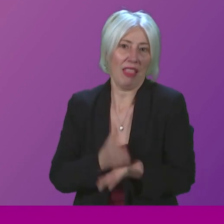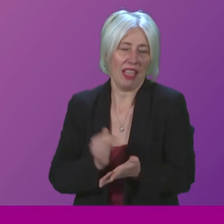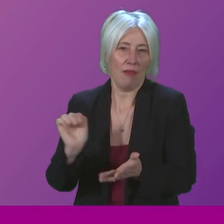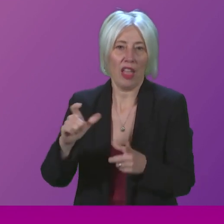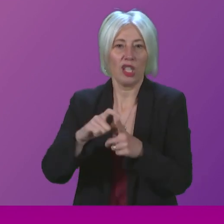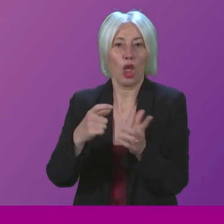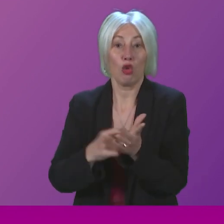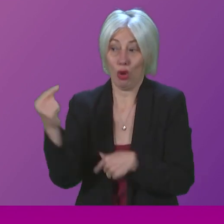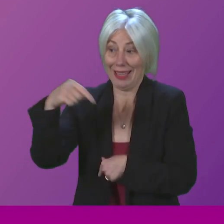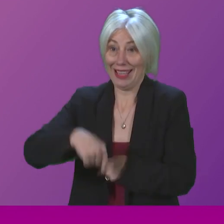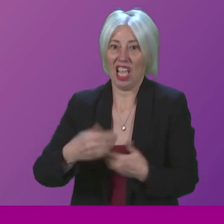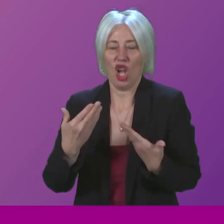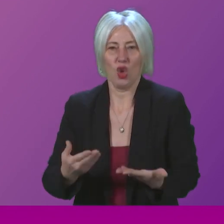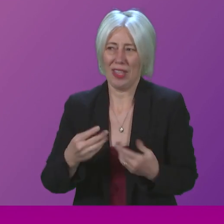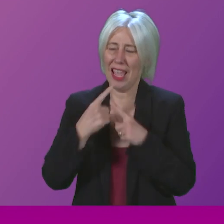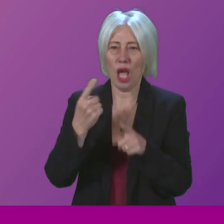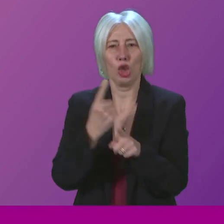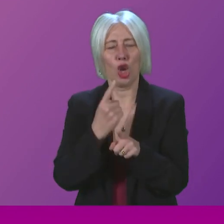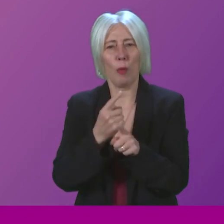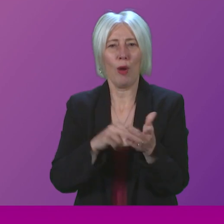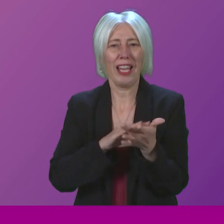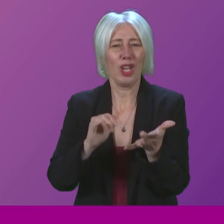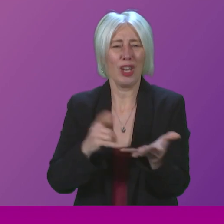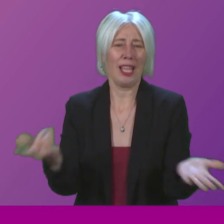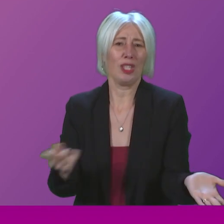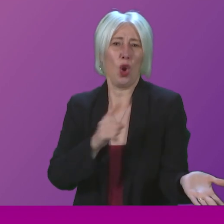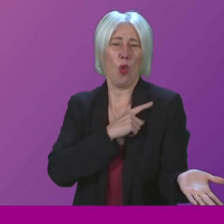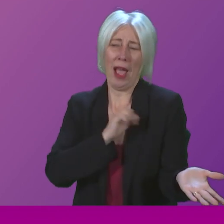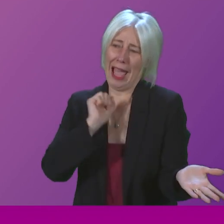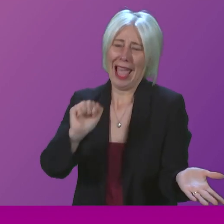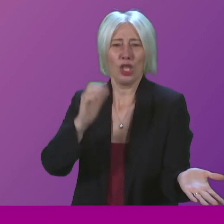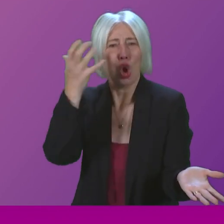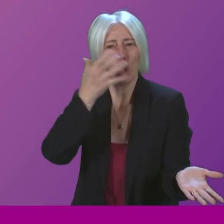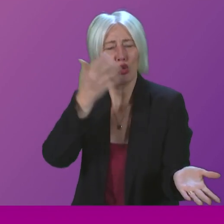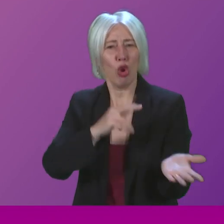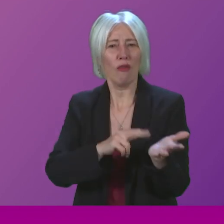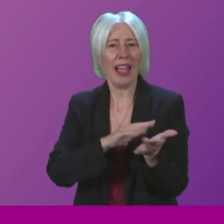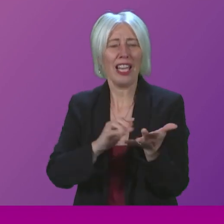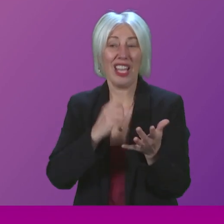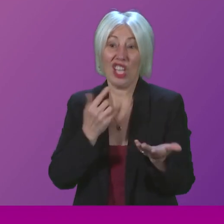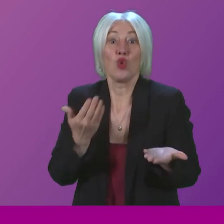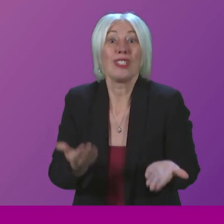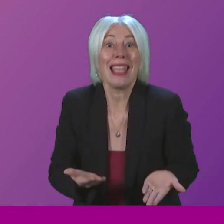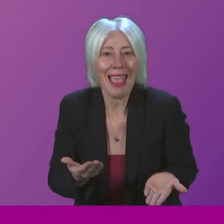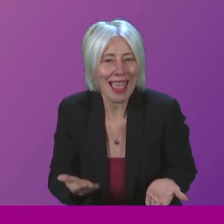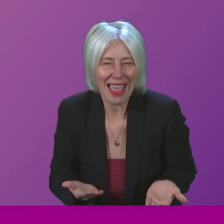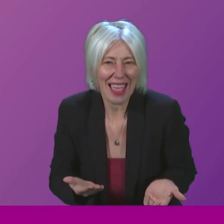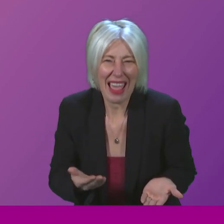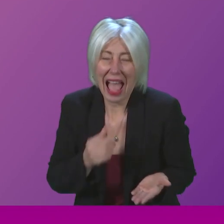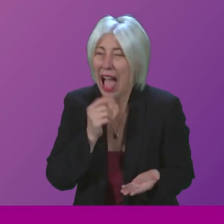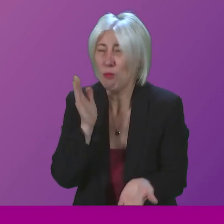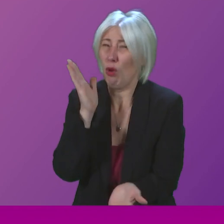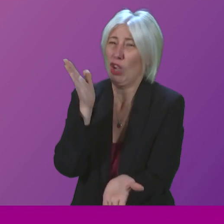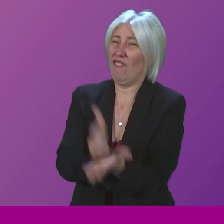here today and talks about the National Health Service, because I think his concern for the National Health Service today is even less convincing